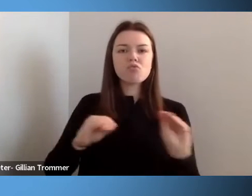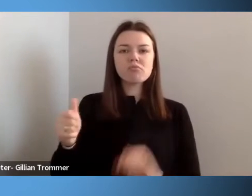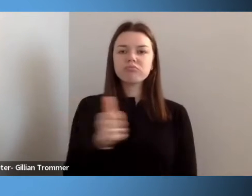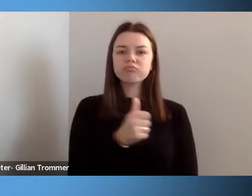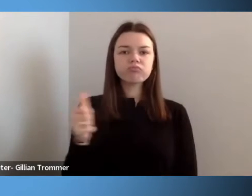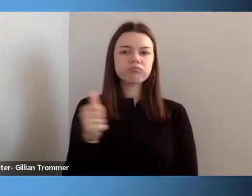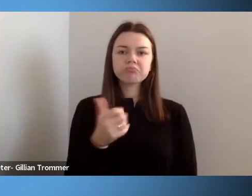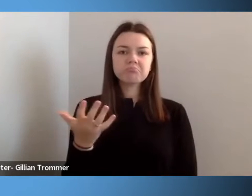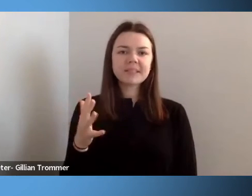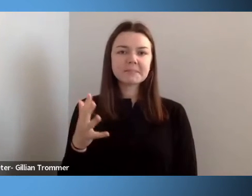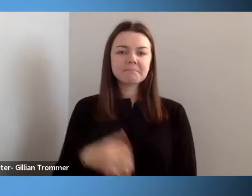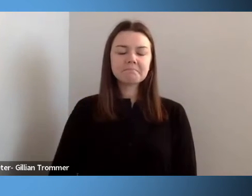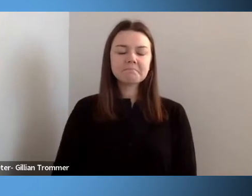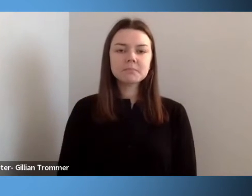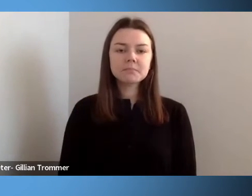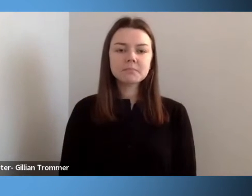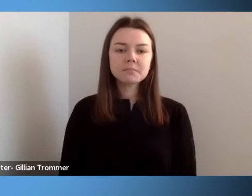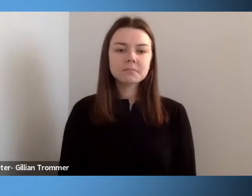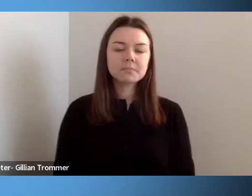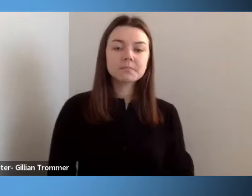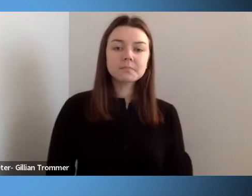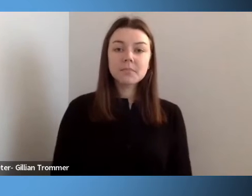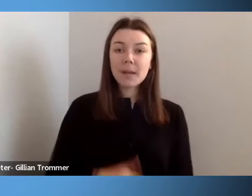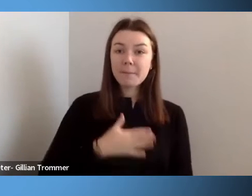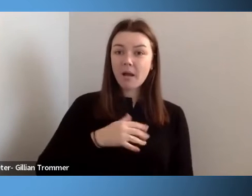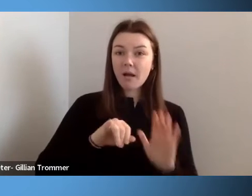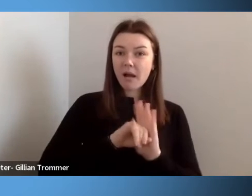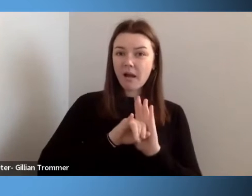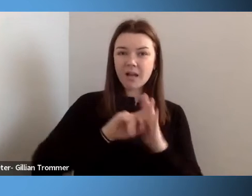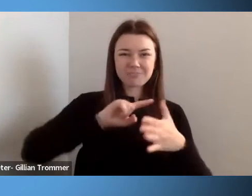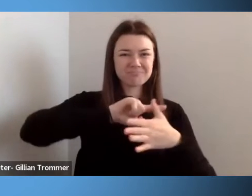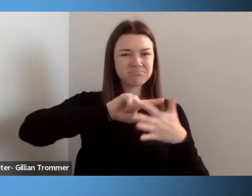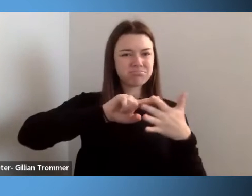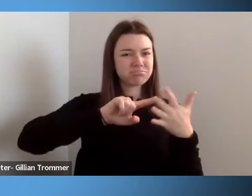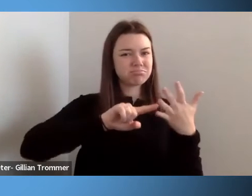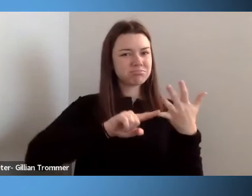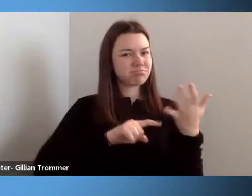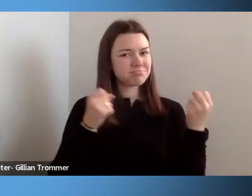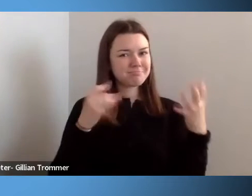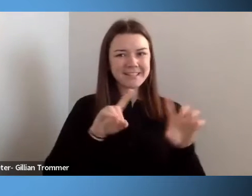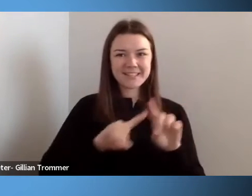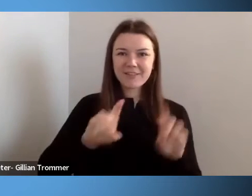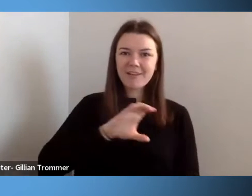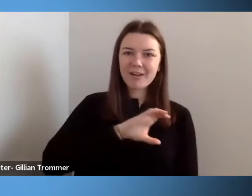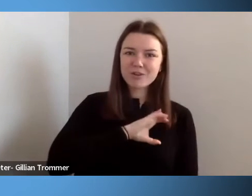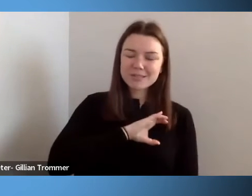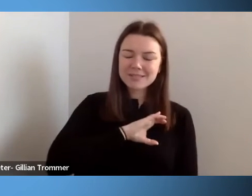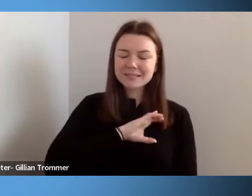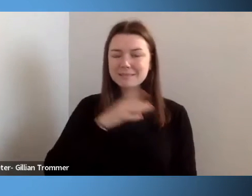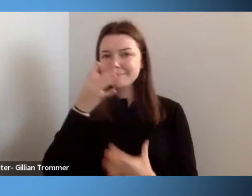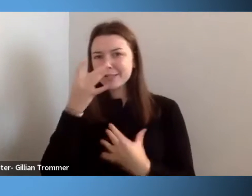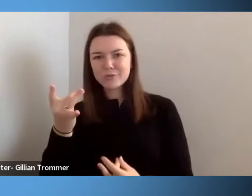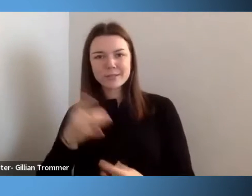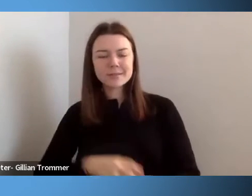I am defined by many different characteristics and interests. None of us are singular